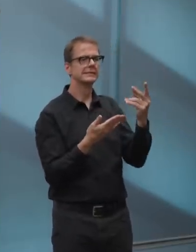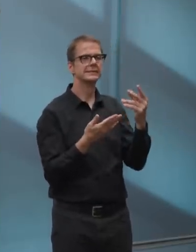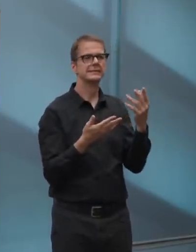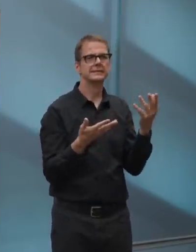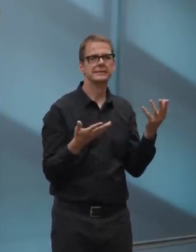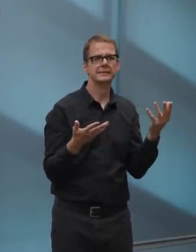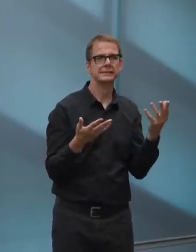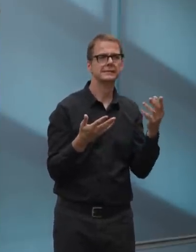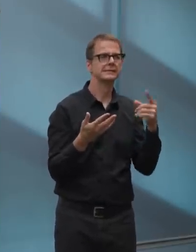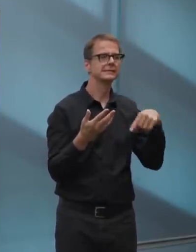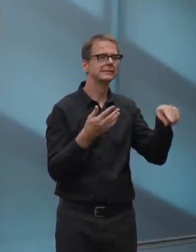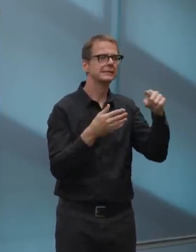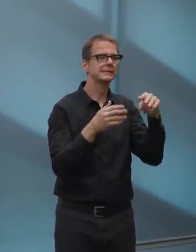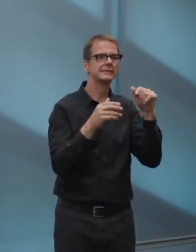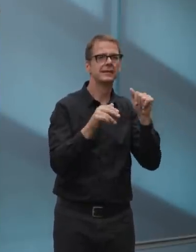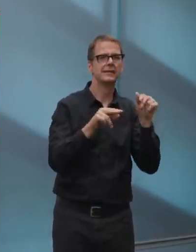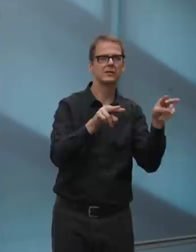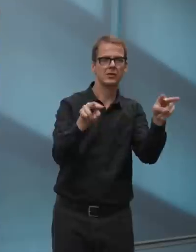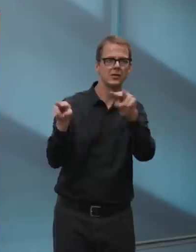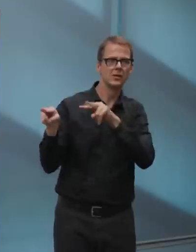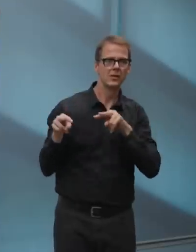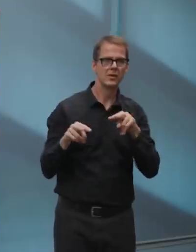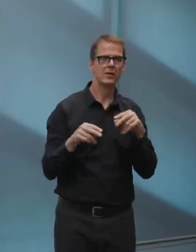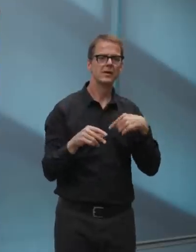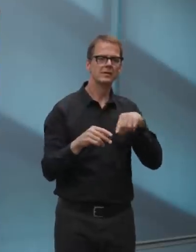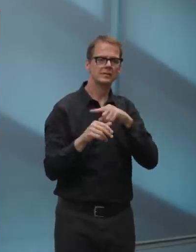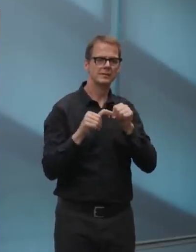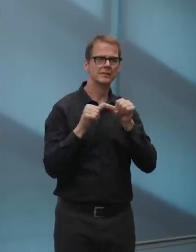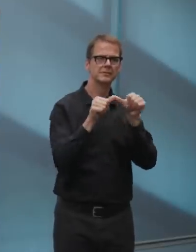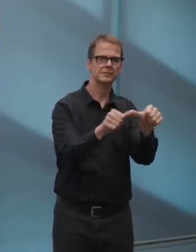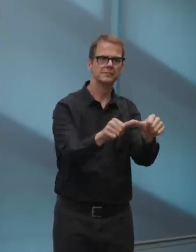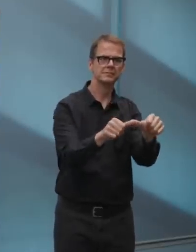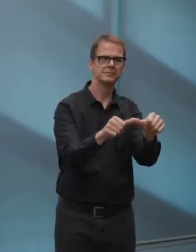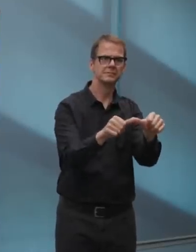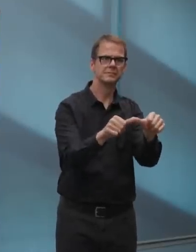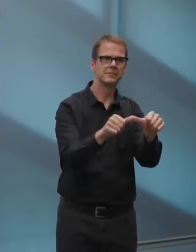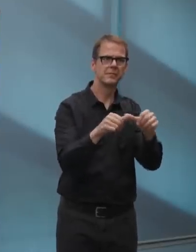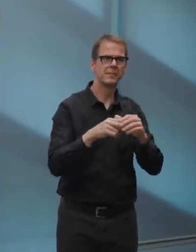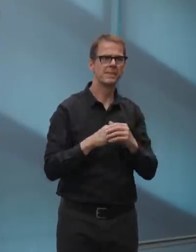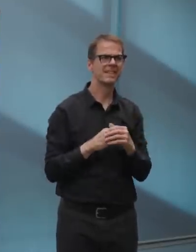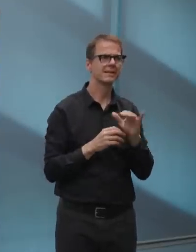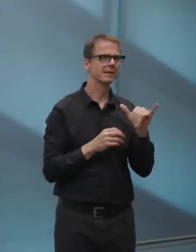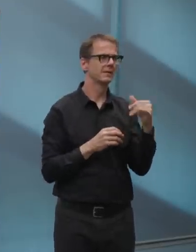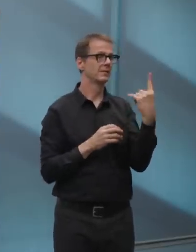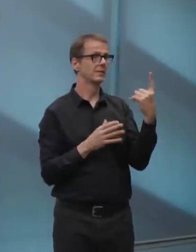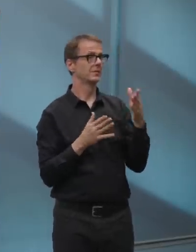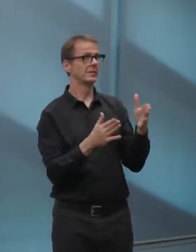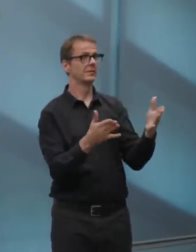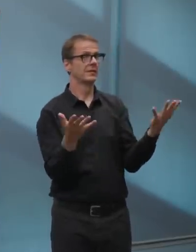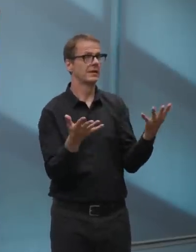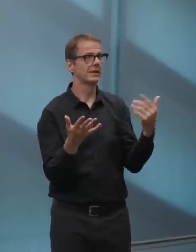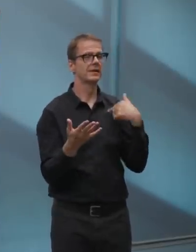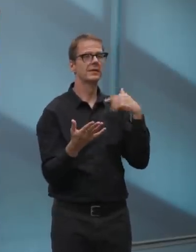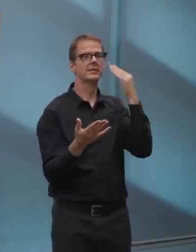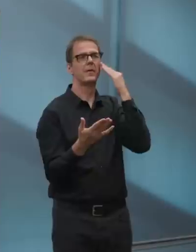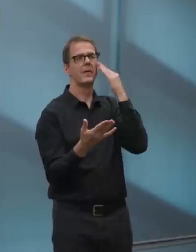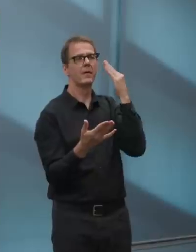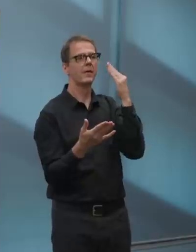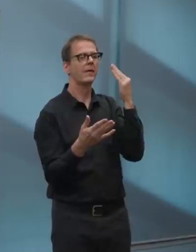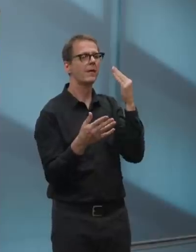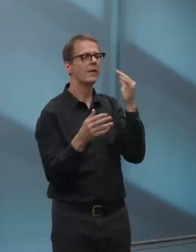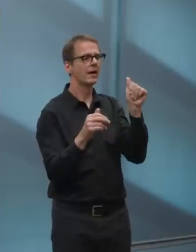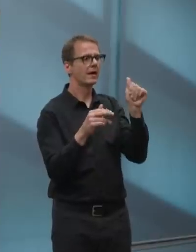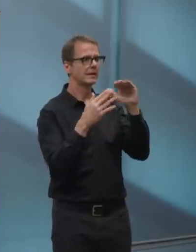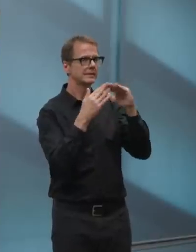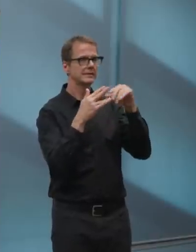Um, so, so those will, those will continue to be ways that we, we monitor is, is doing our rounds with our peace officers. And